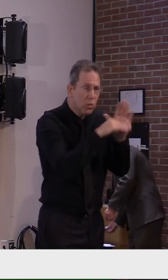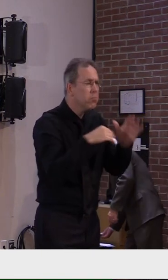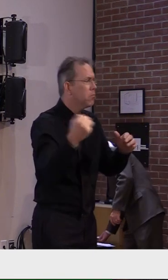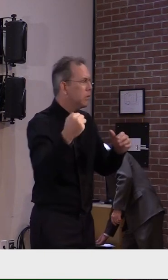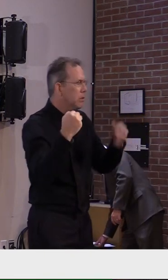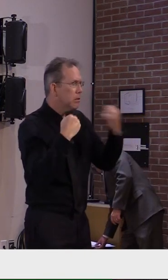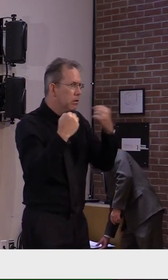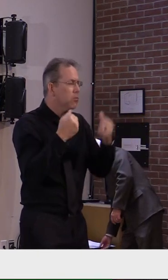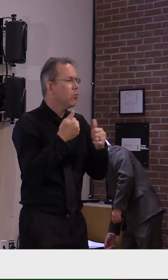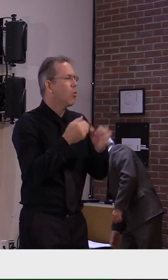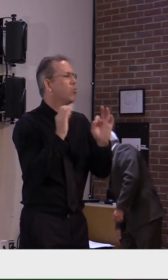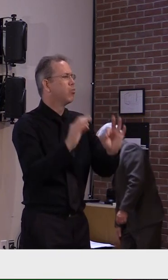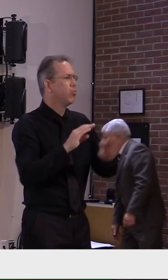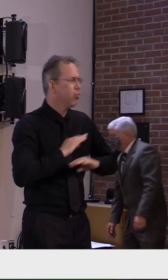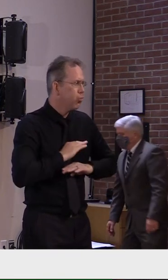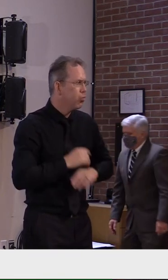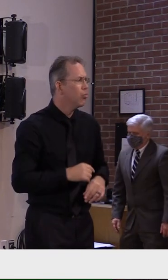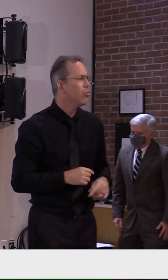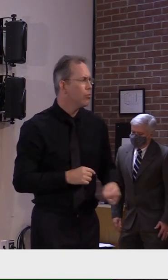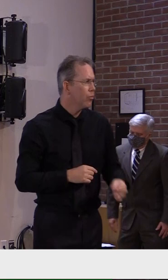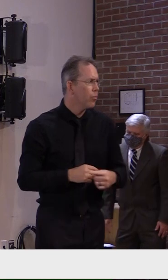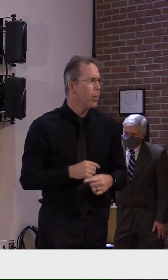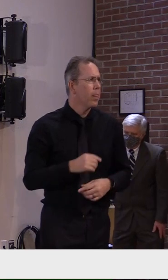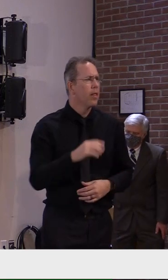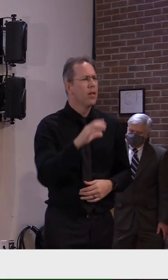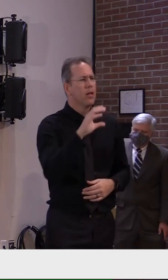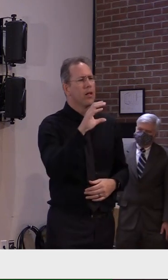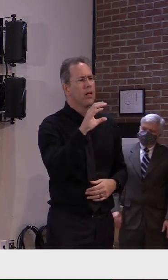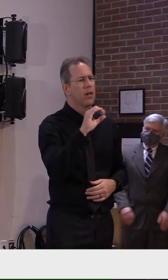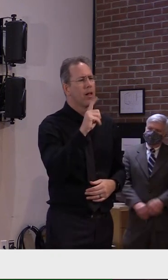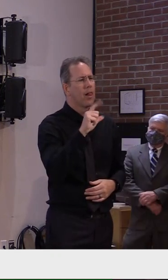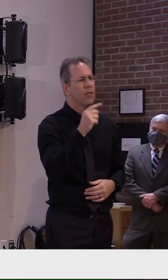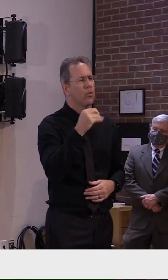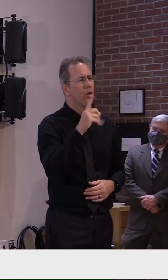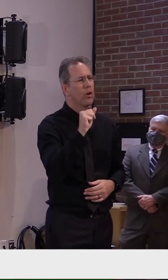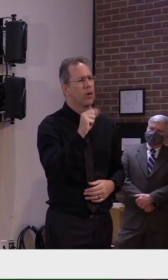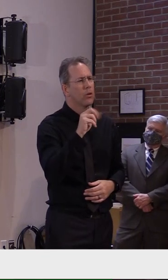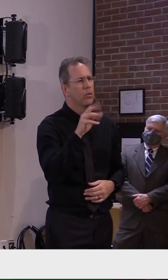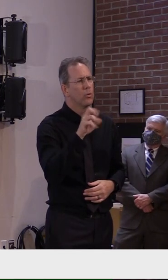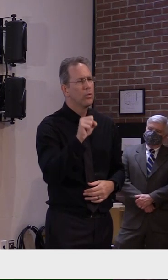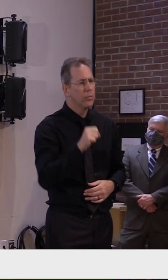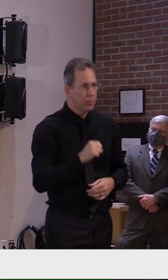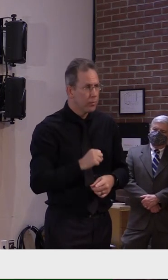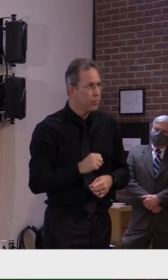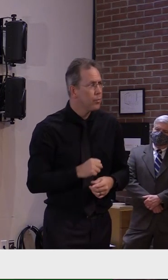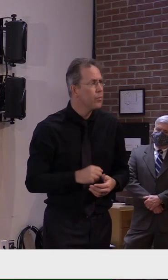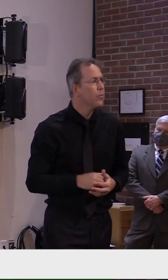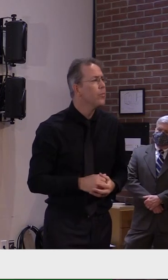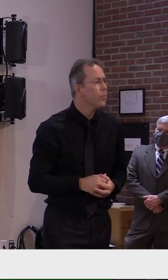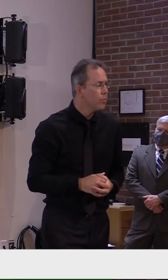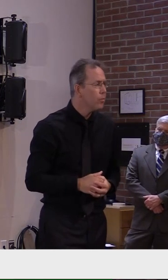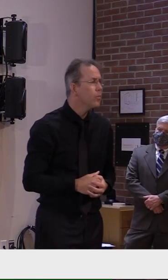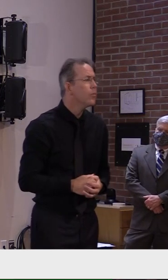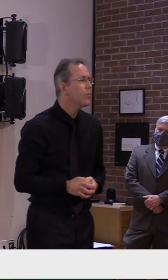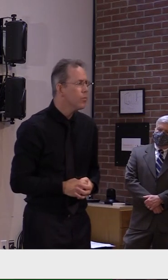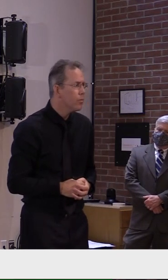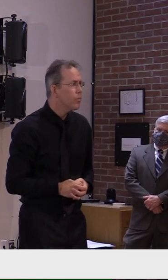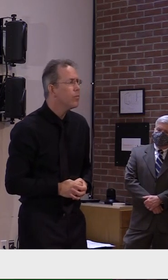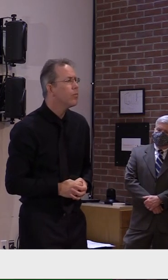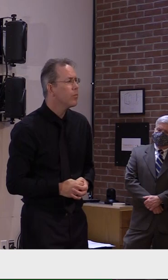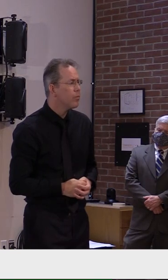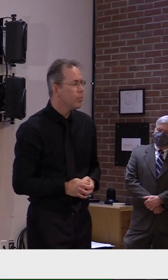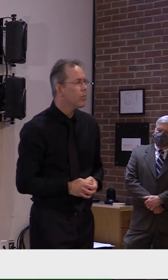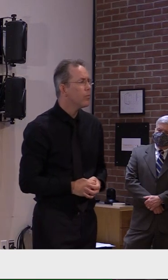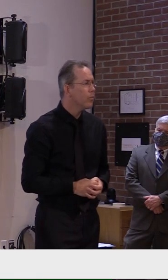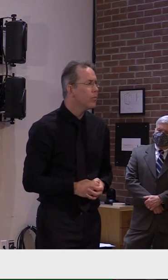Yes, thank you. Good afternoon. My question is about the school surveillance testing. I'm wondering if there are any advantages